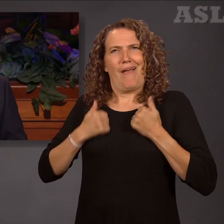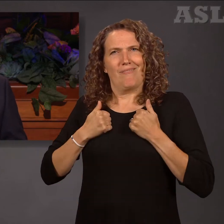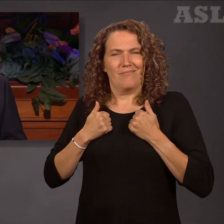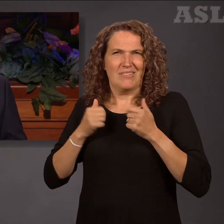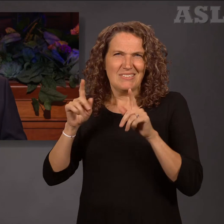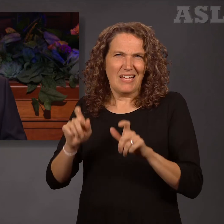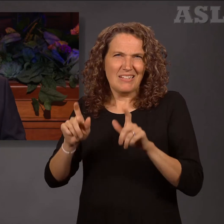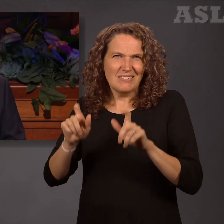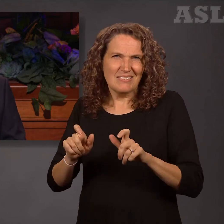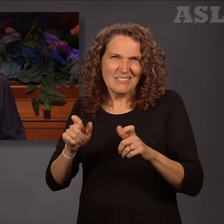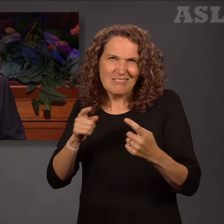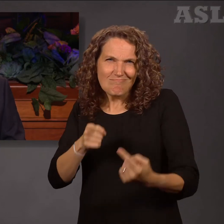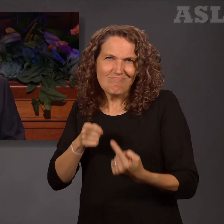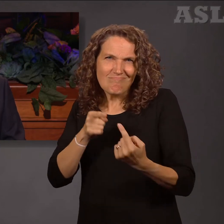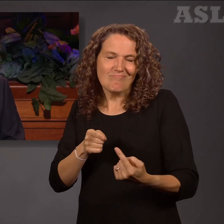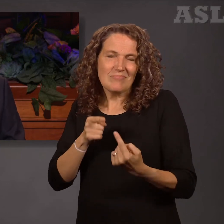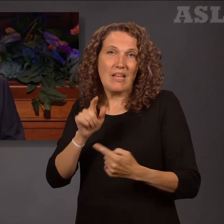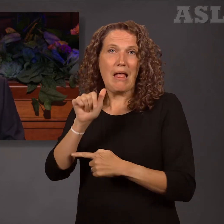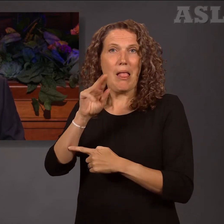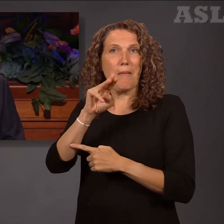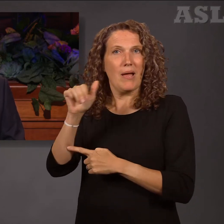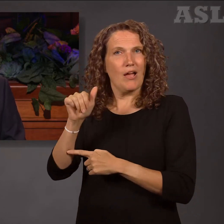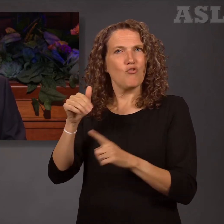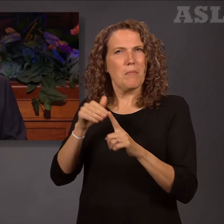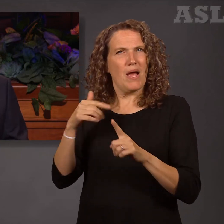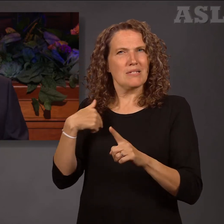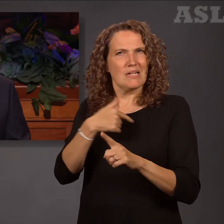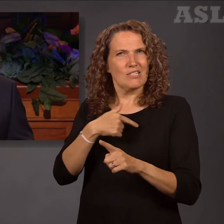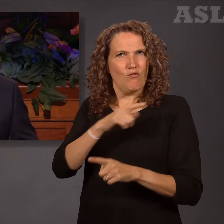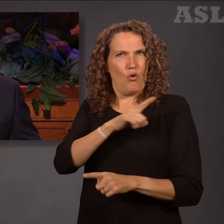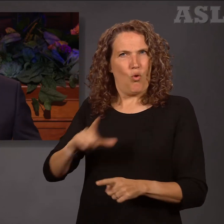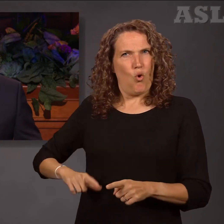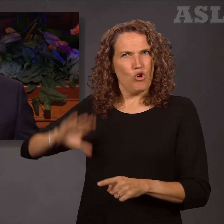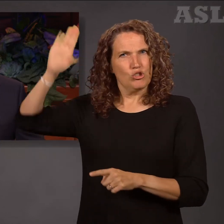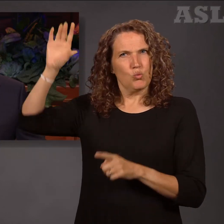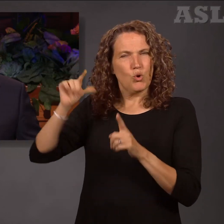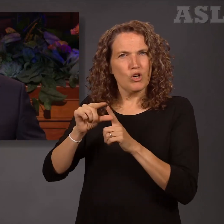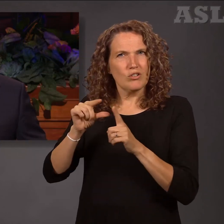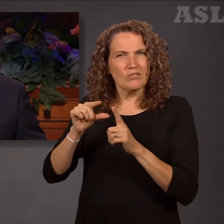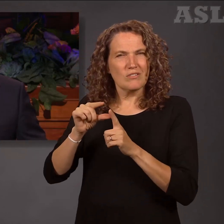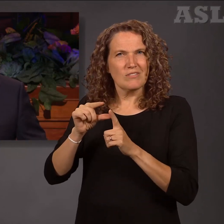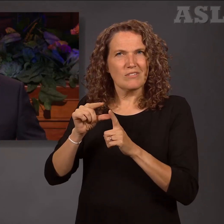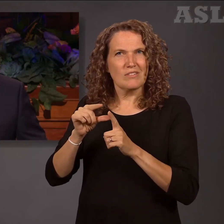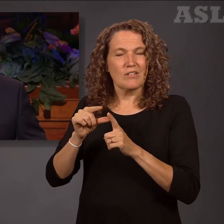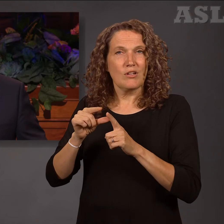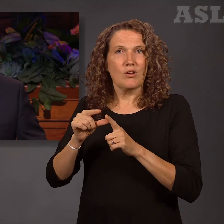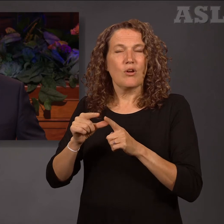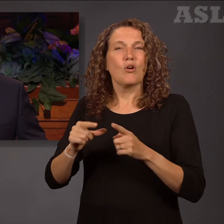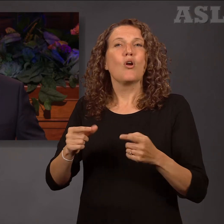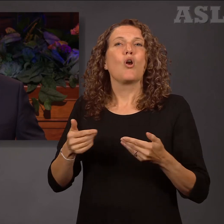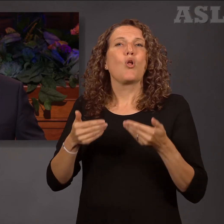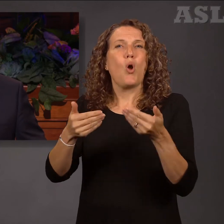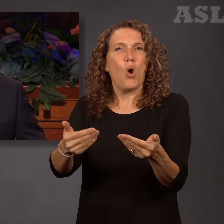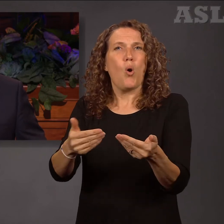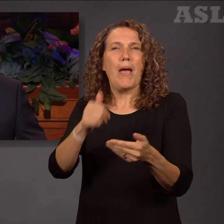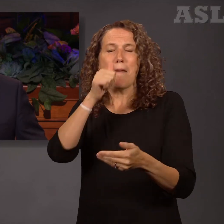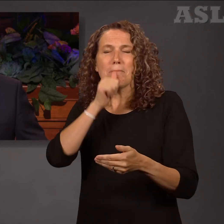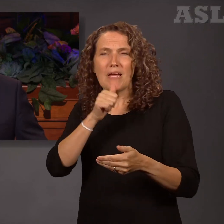Alma reminds us of the words of the Lord, Go and bear with patience thine afflictions, and I will give unto you